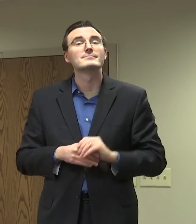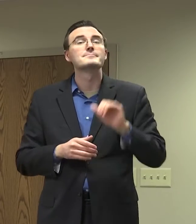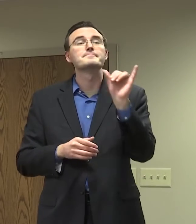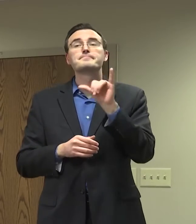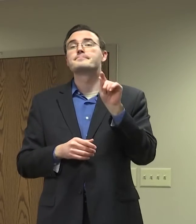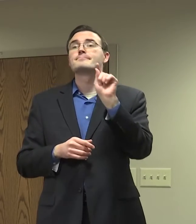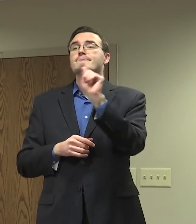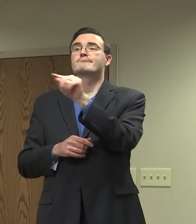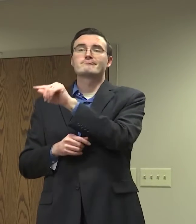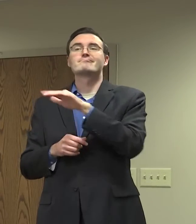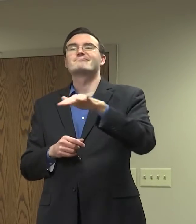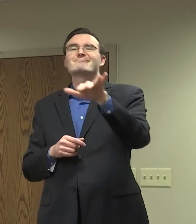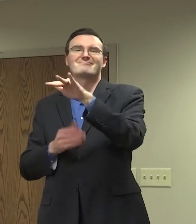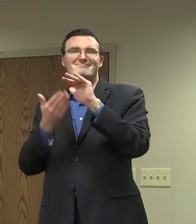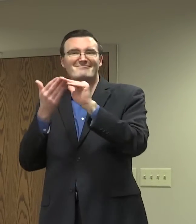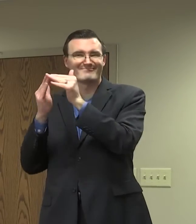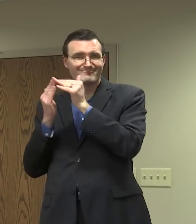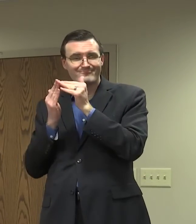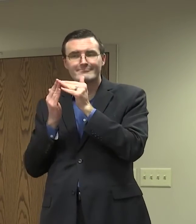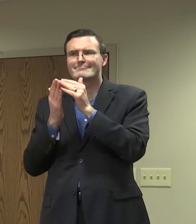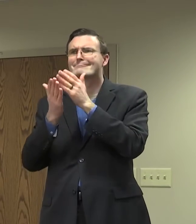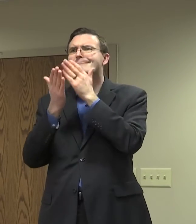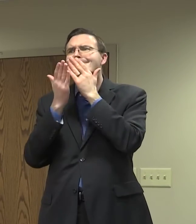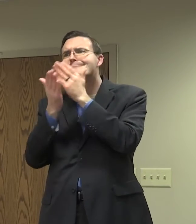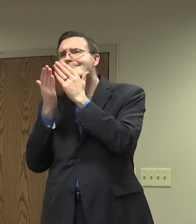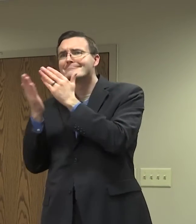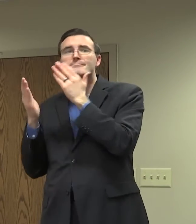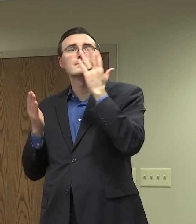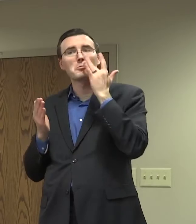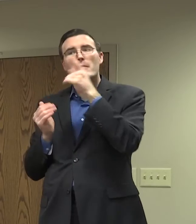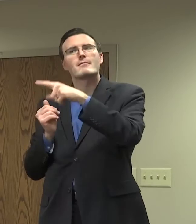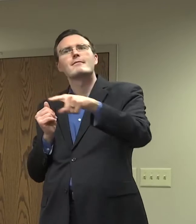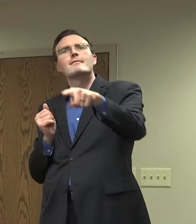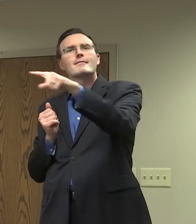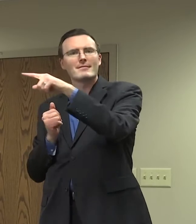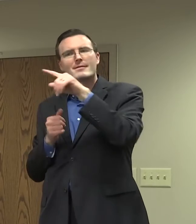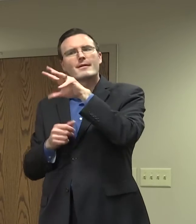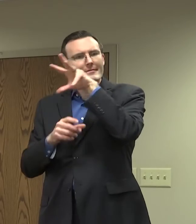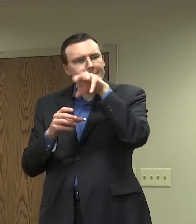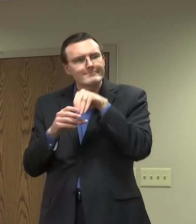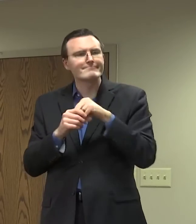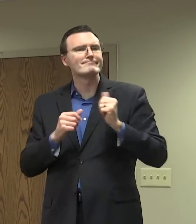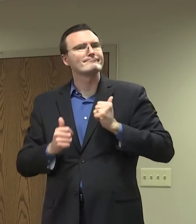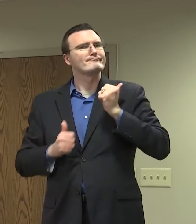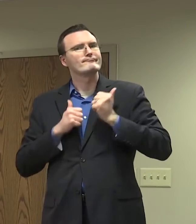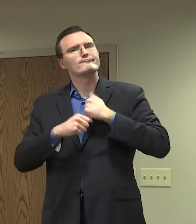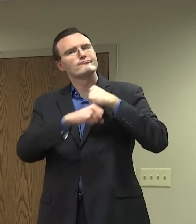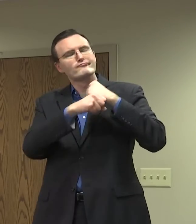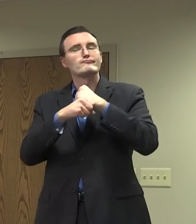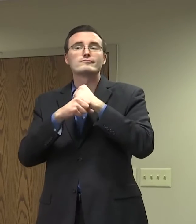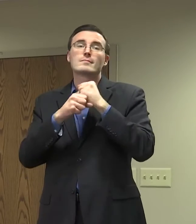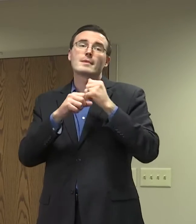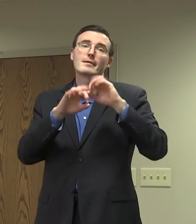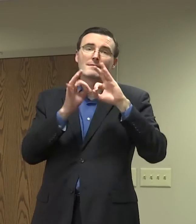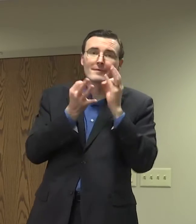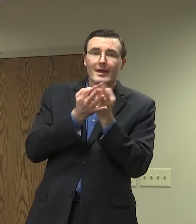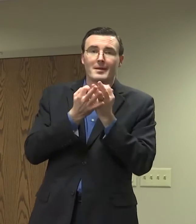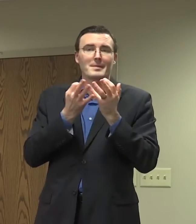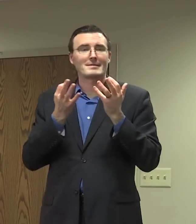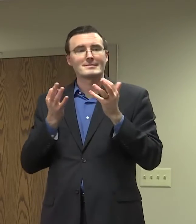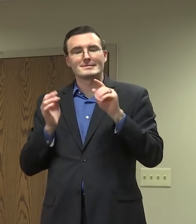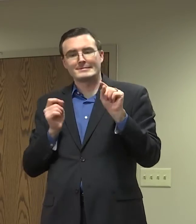this very seriously and are doing everything that they can to help protect themselves and their families and ensure that they're healthy.